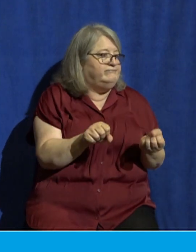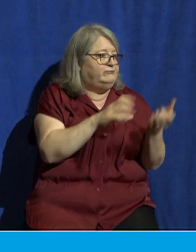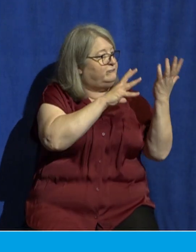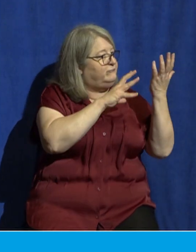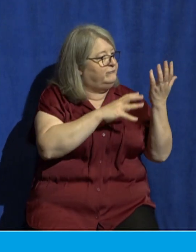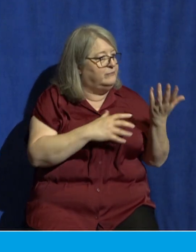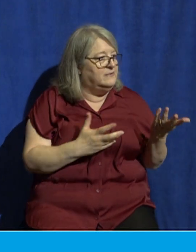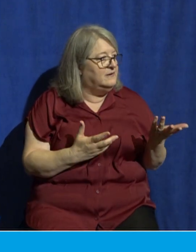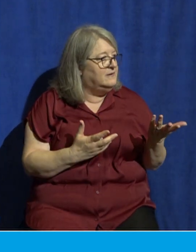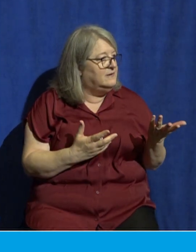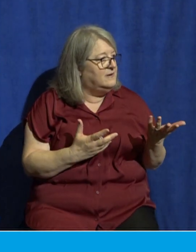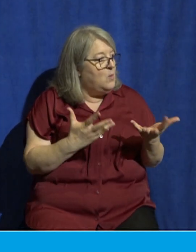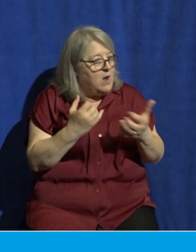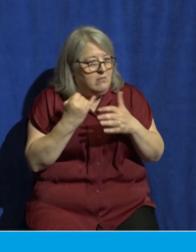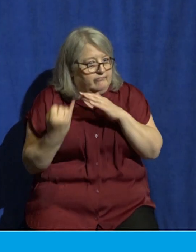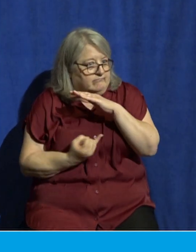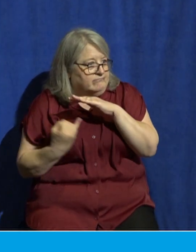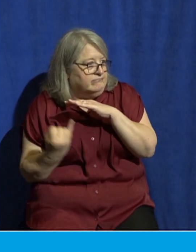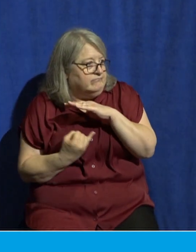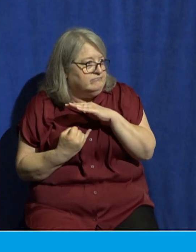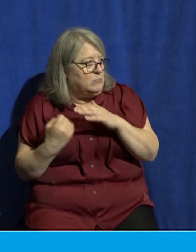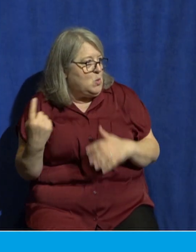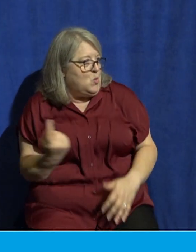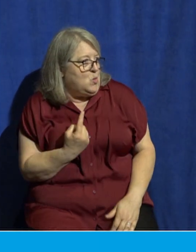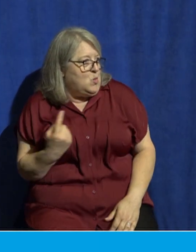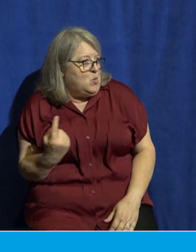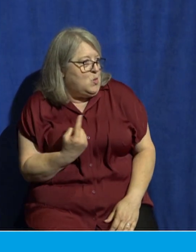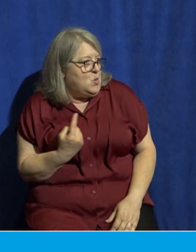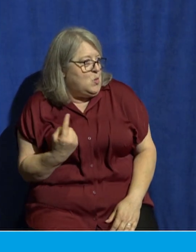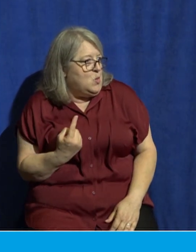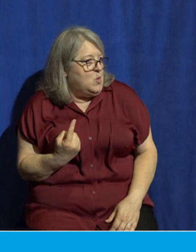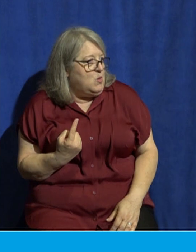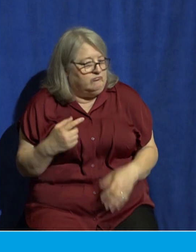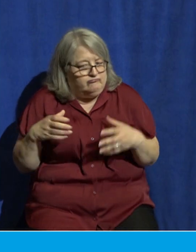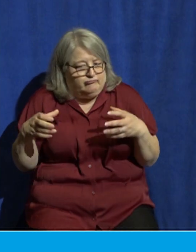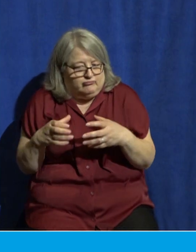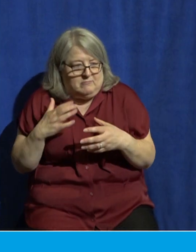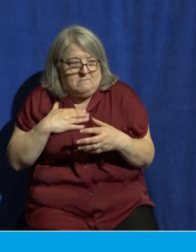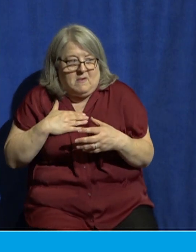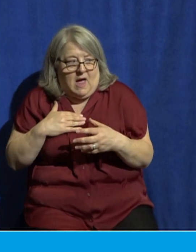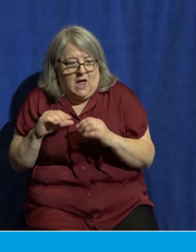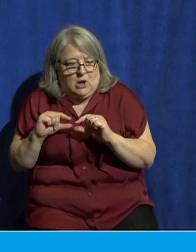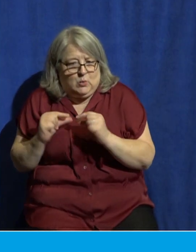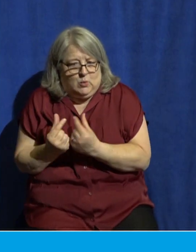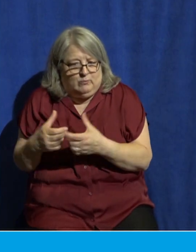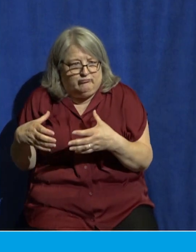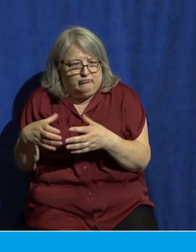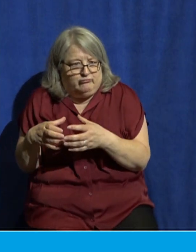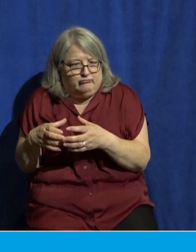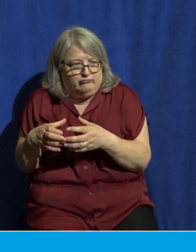isolate ourselves in these little pockets, these little echo chambers